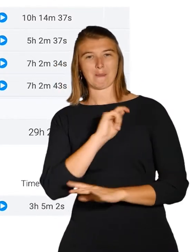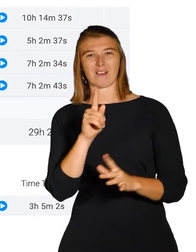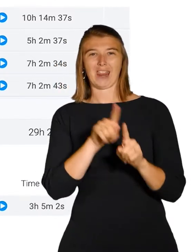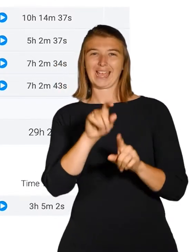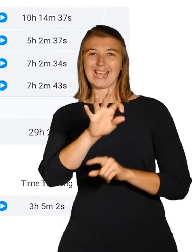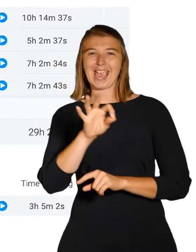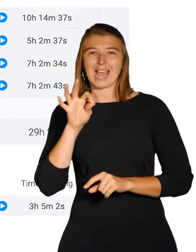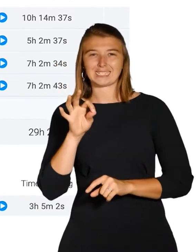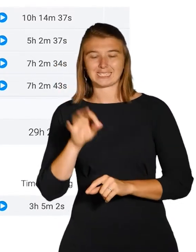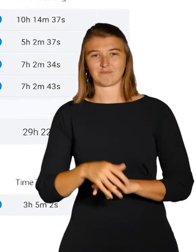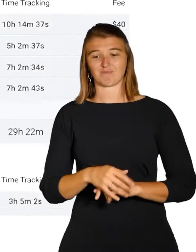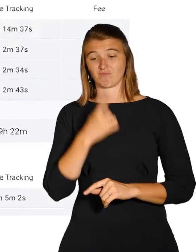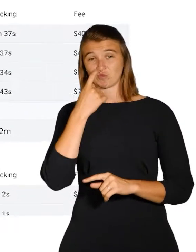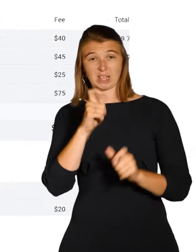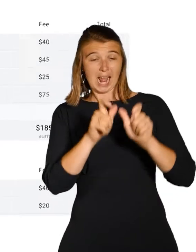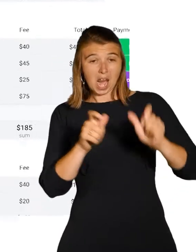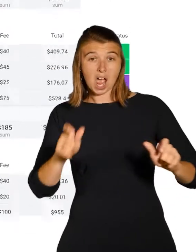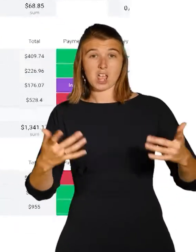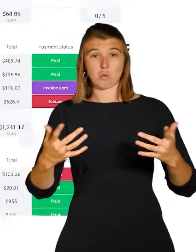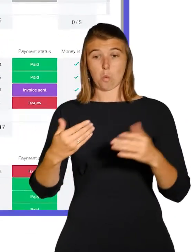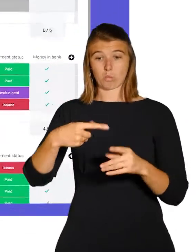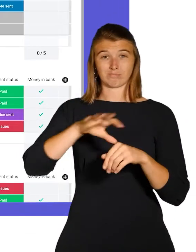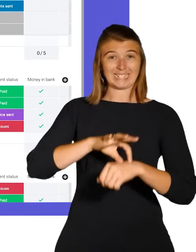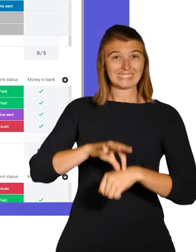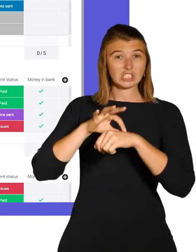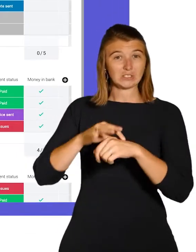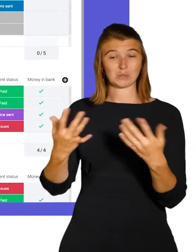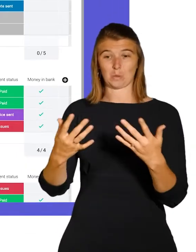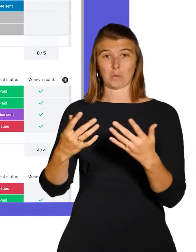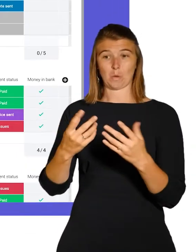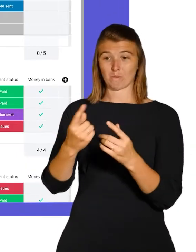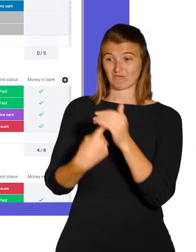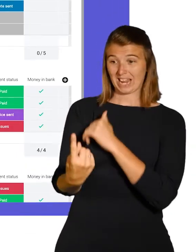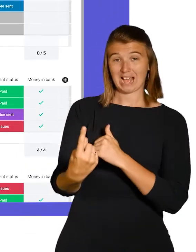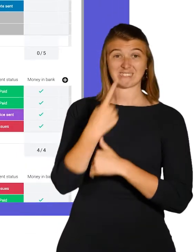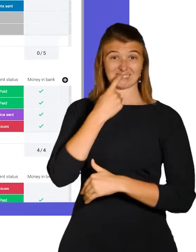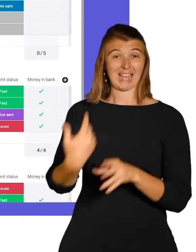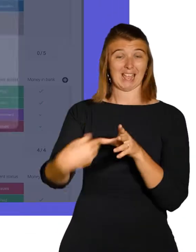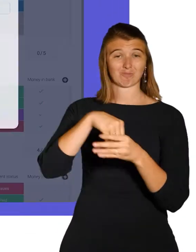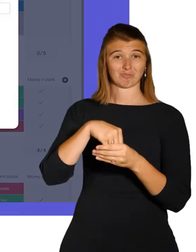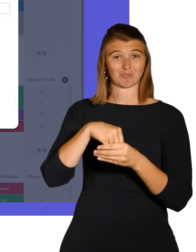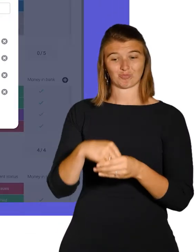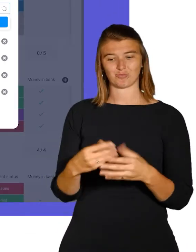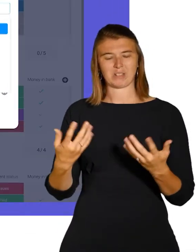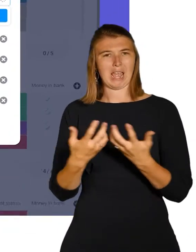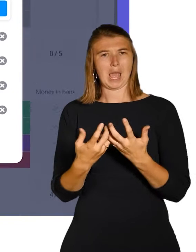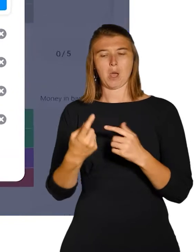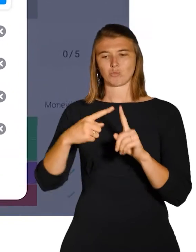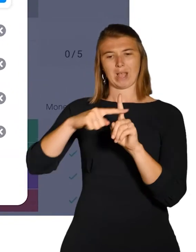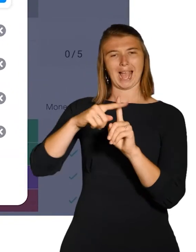anyone from clients to interns to freelancers. To invite a guest, click on guests and subscribers and type in their email